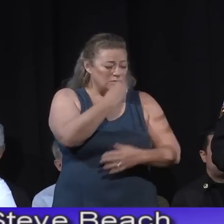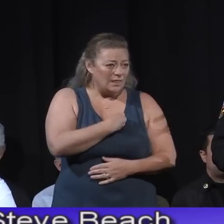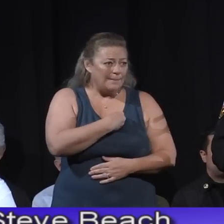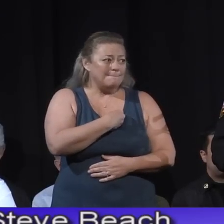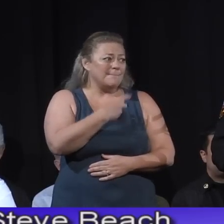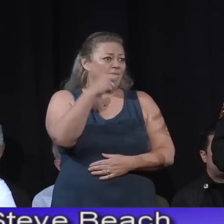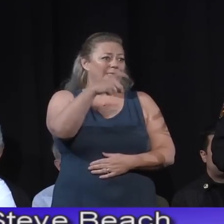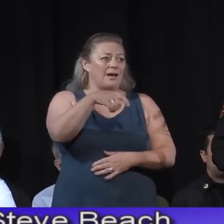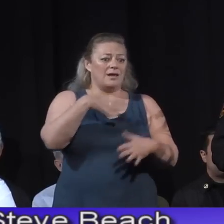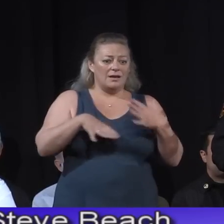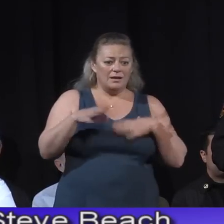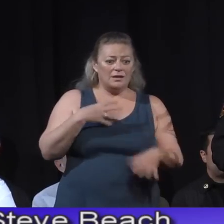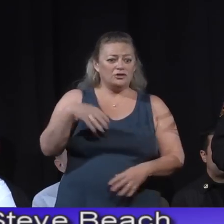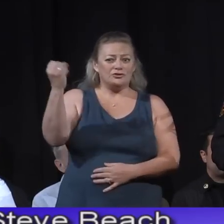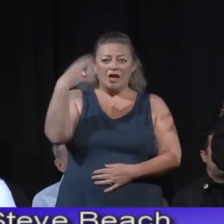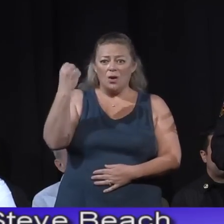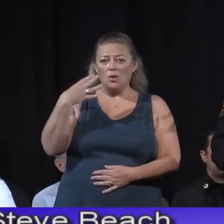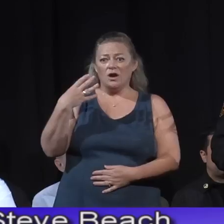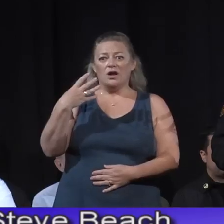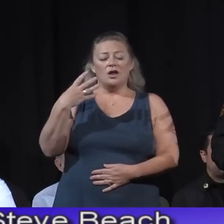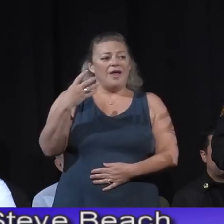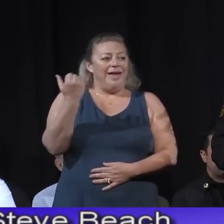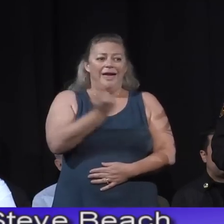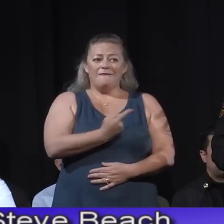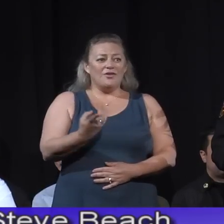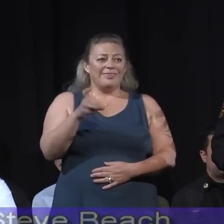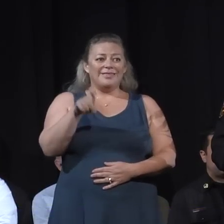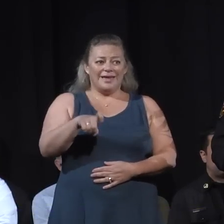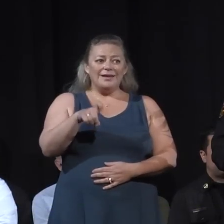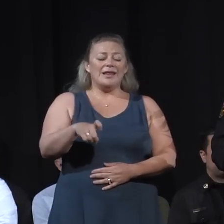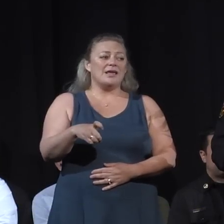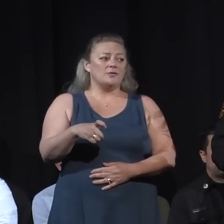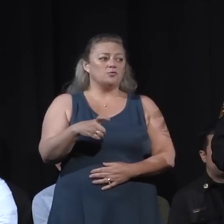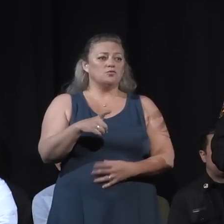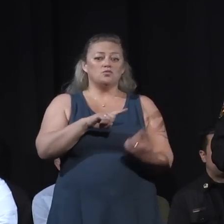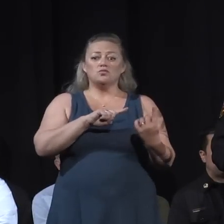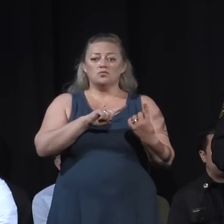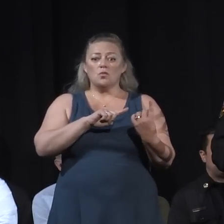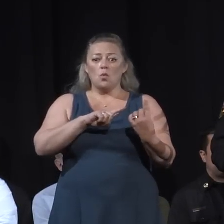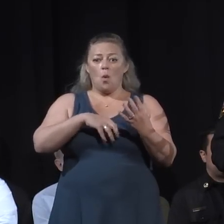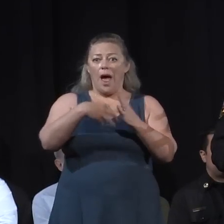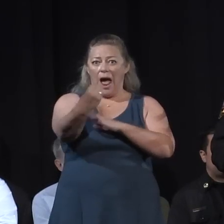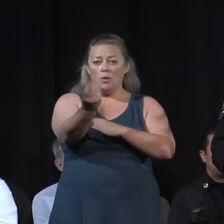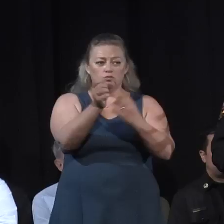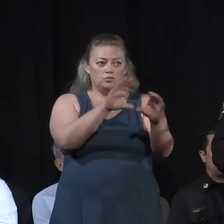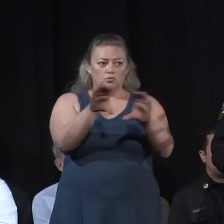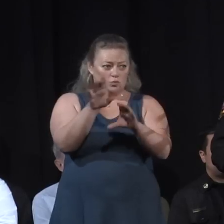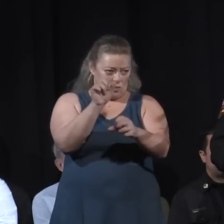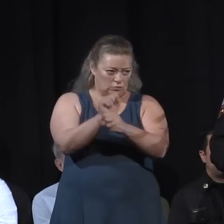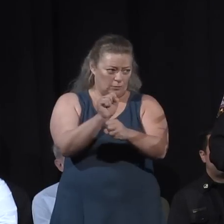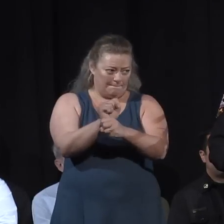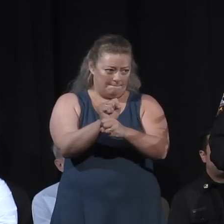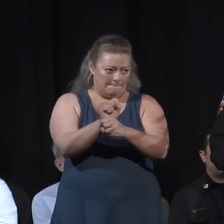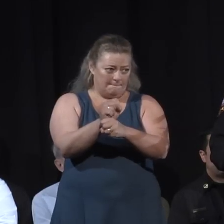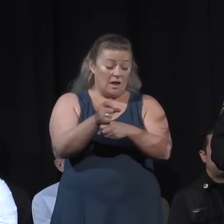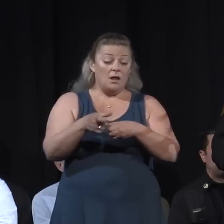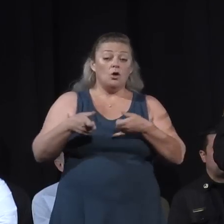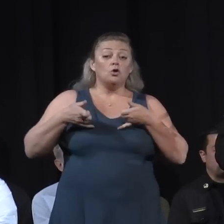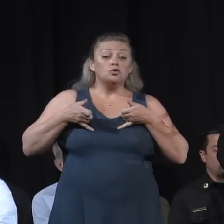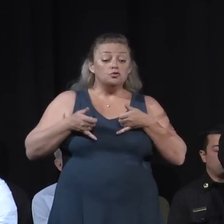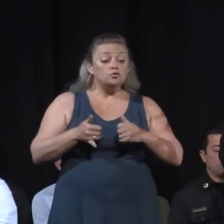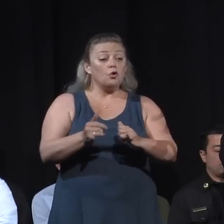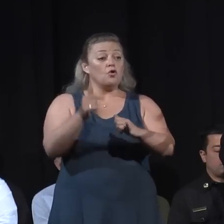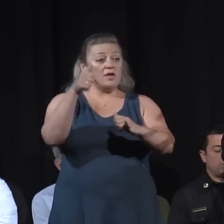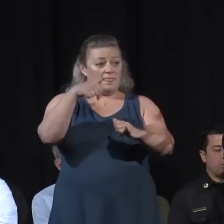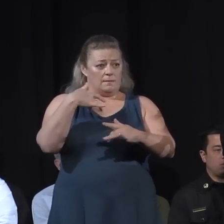they need to go out and do their daily job. So it's a big operation. During the course of the incident, and this has been an ebb and